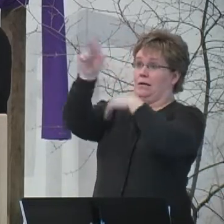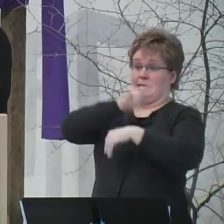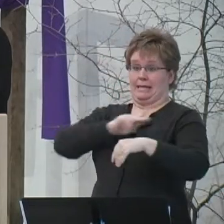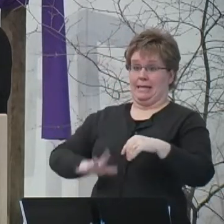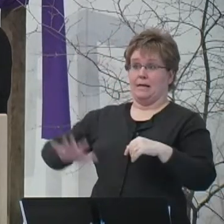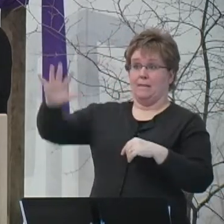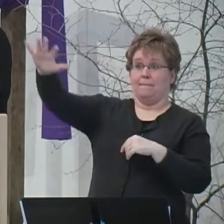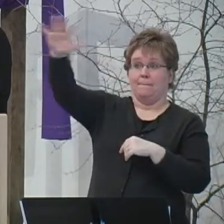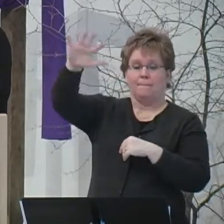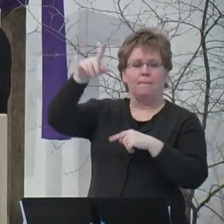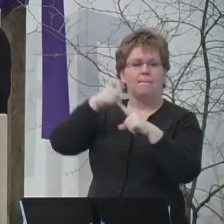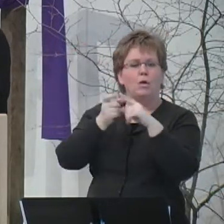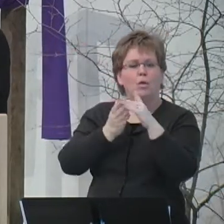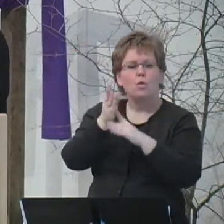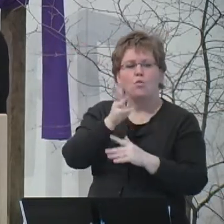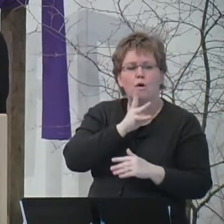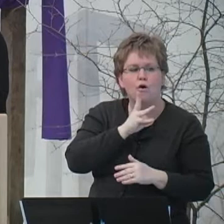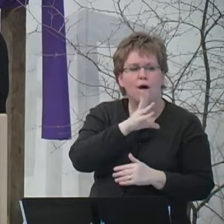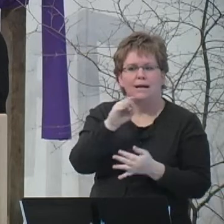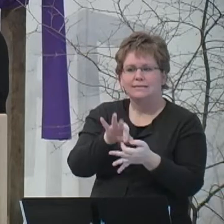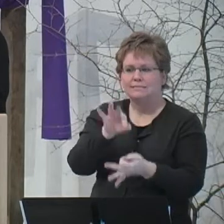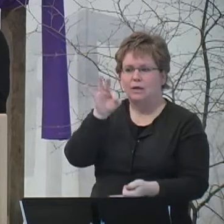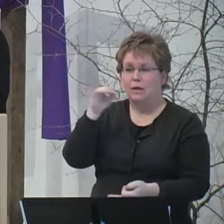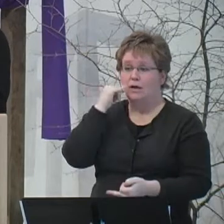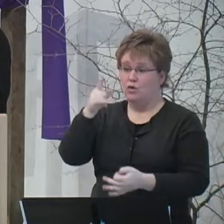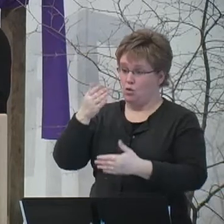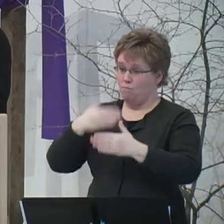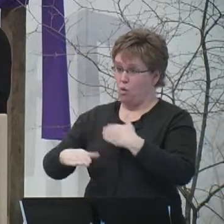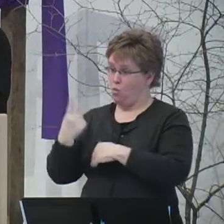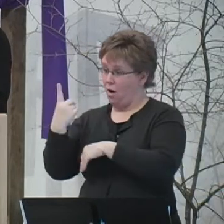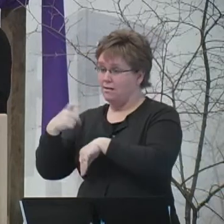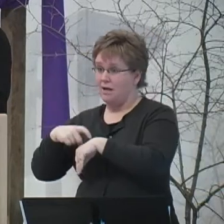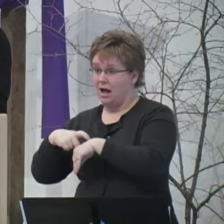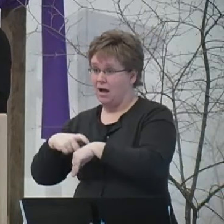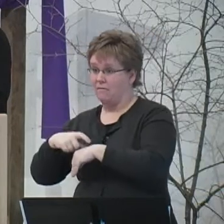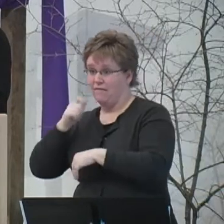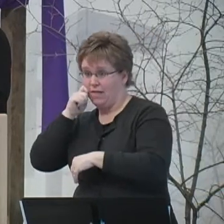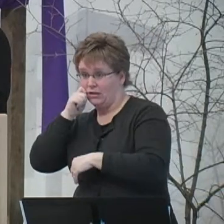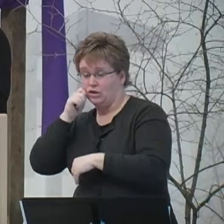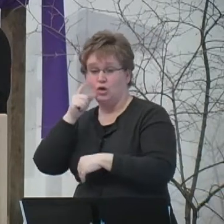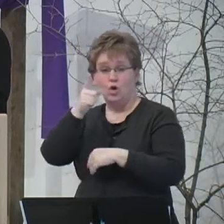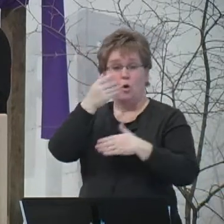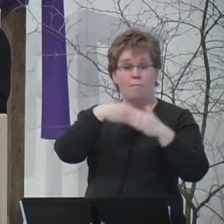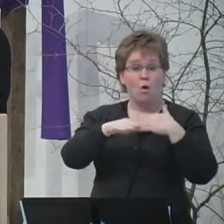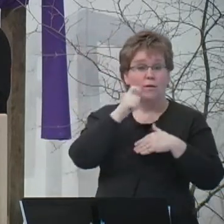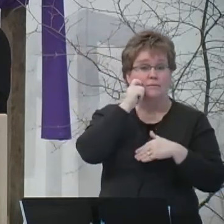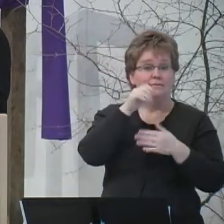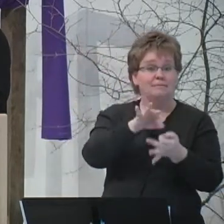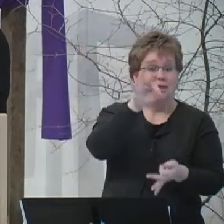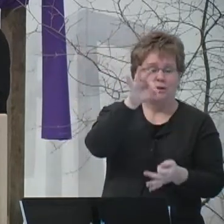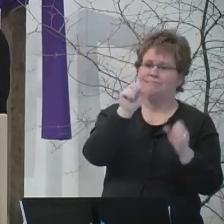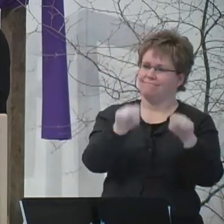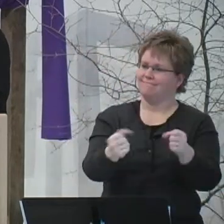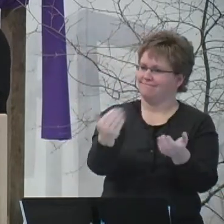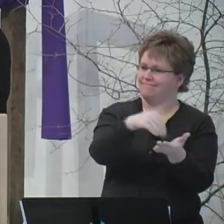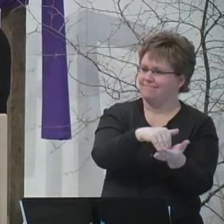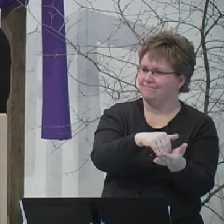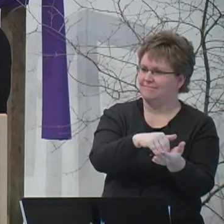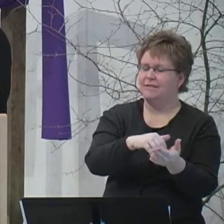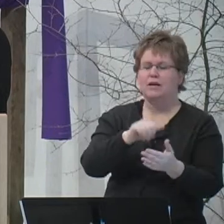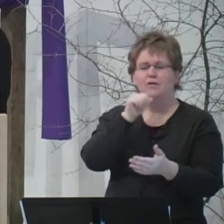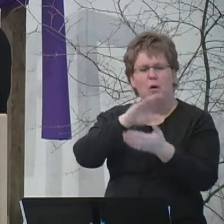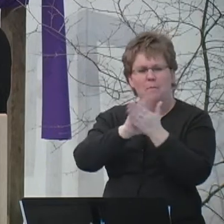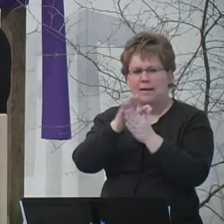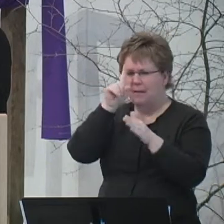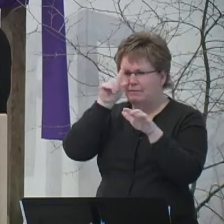water and spirit. What is born of the flesh is flesh, and what is born of the spirit is spirit. Do not be astonished